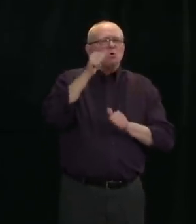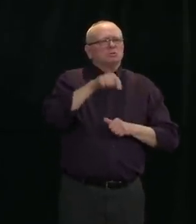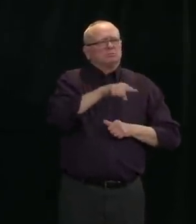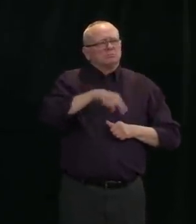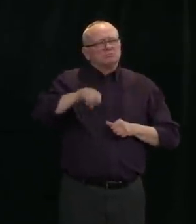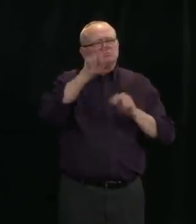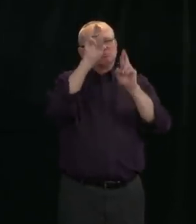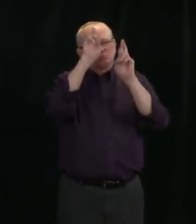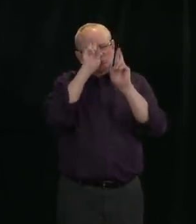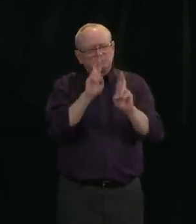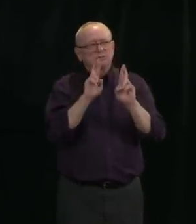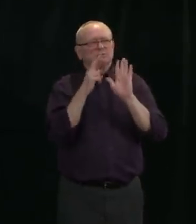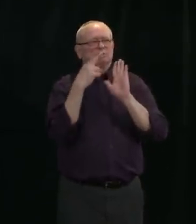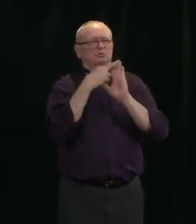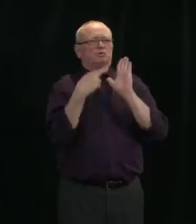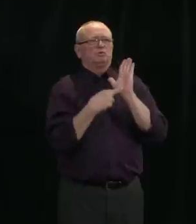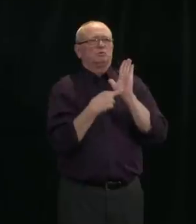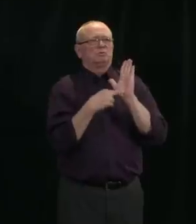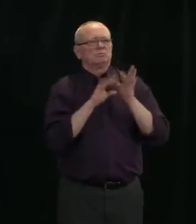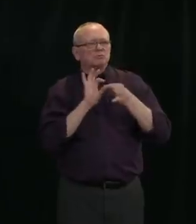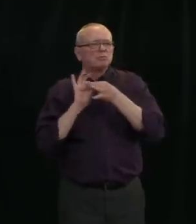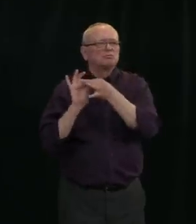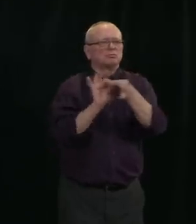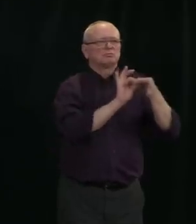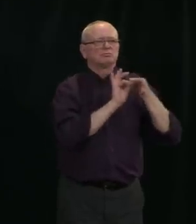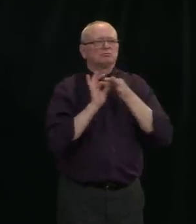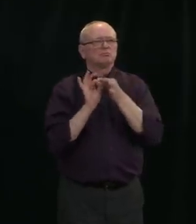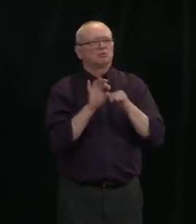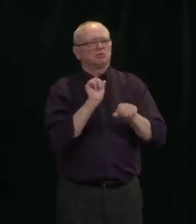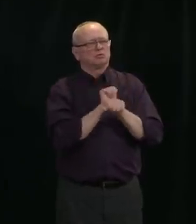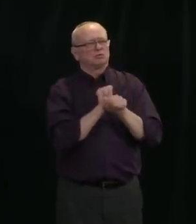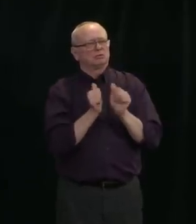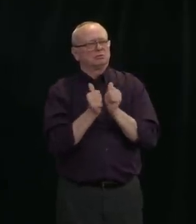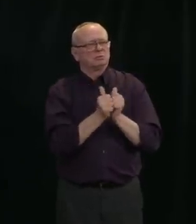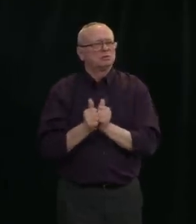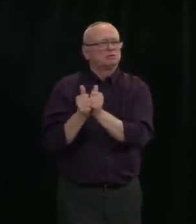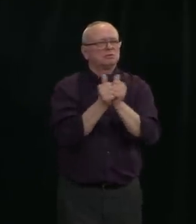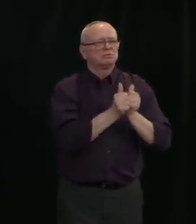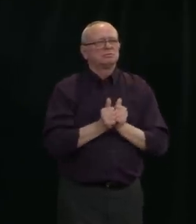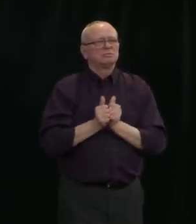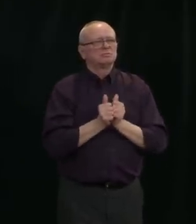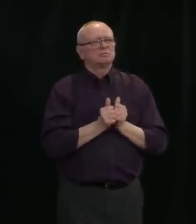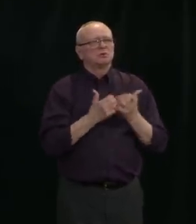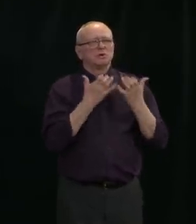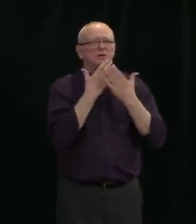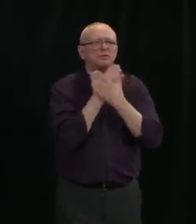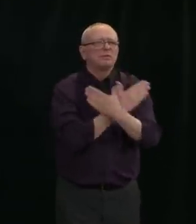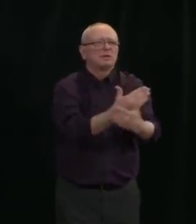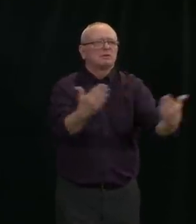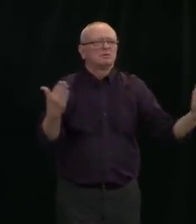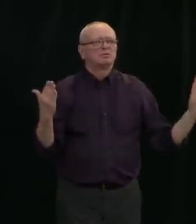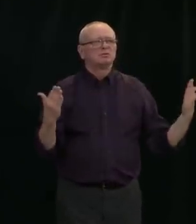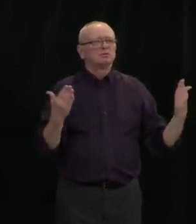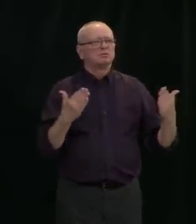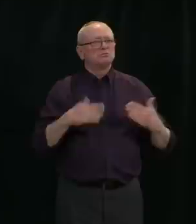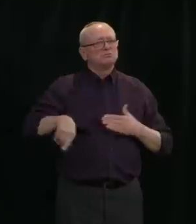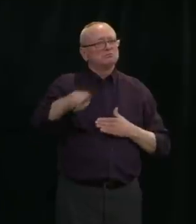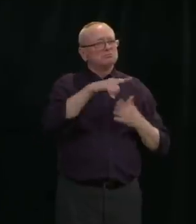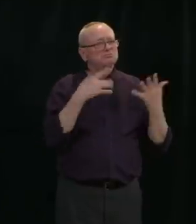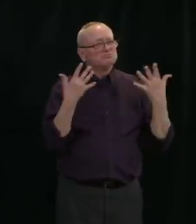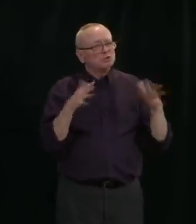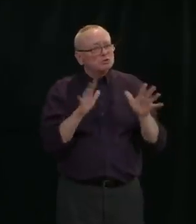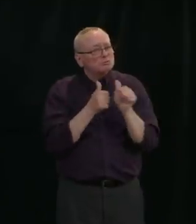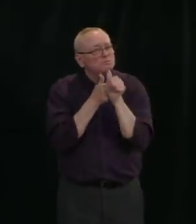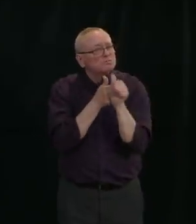say thank you to everybody who has carefully followed the healthcare rules, the protocol